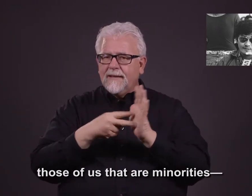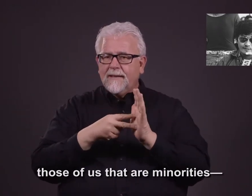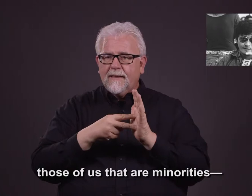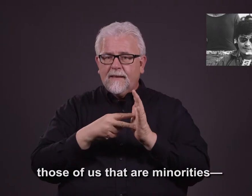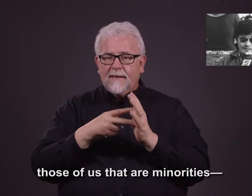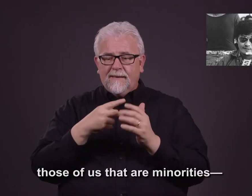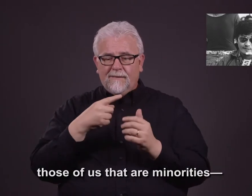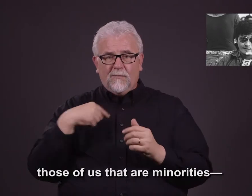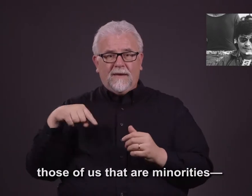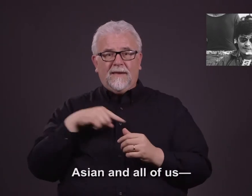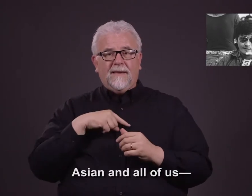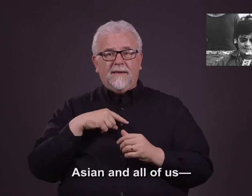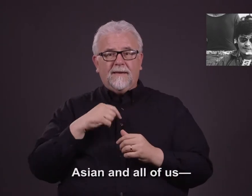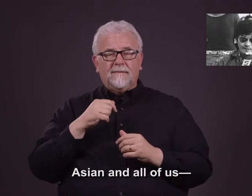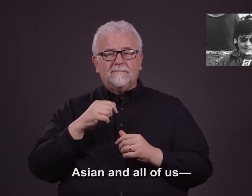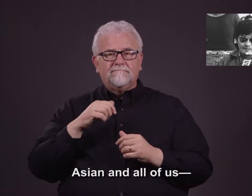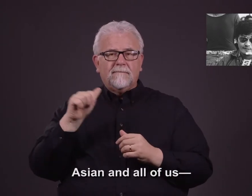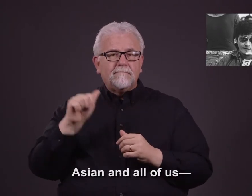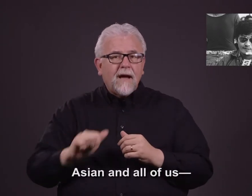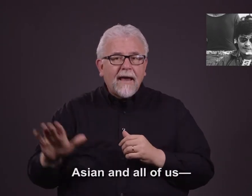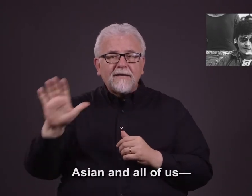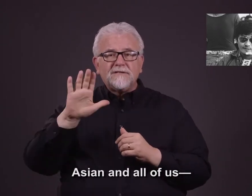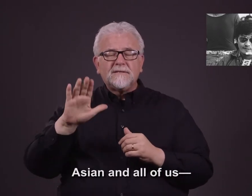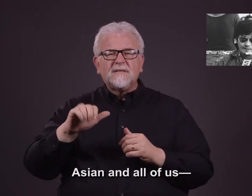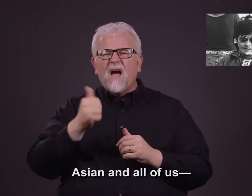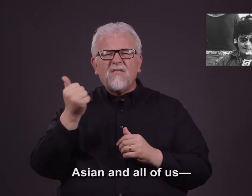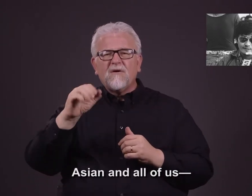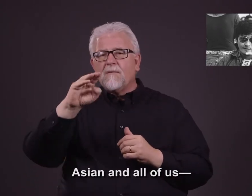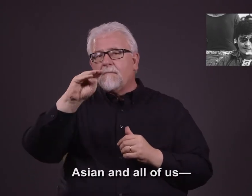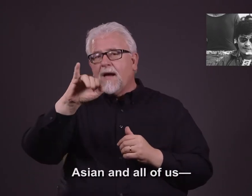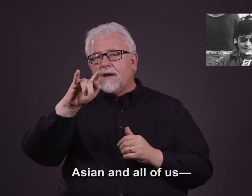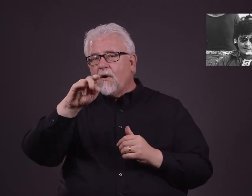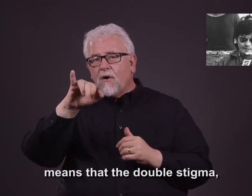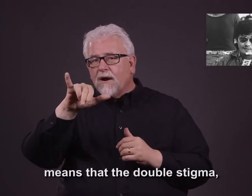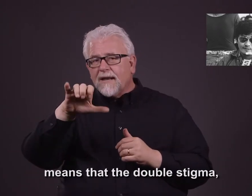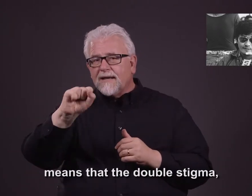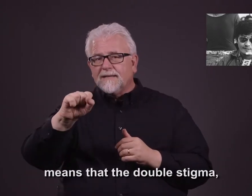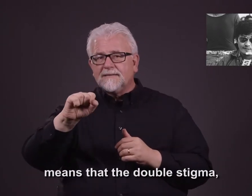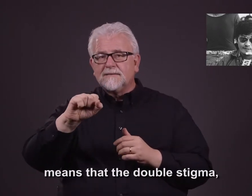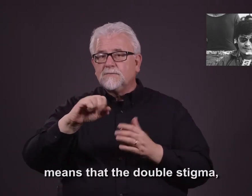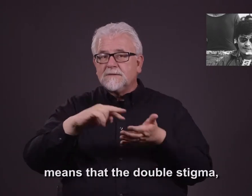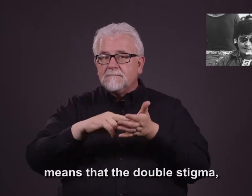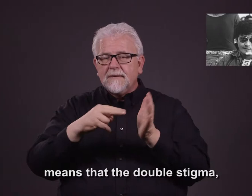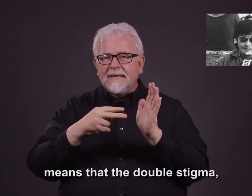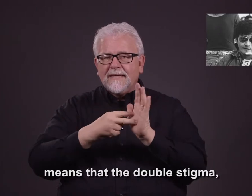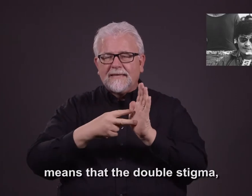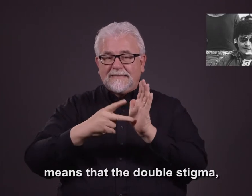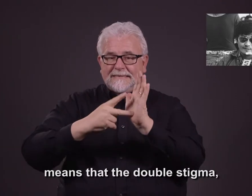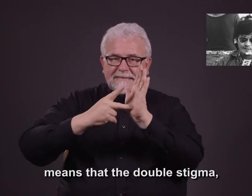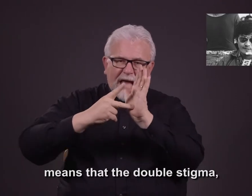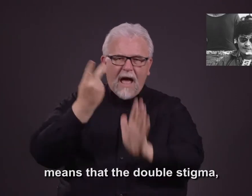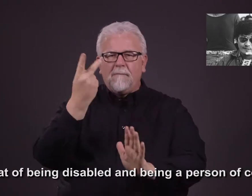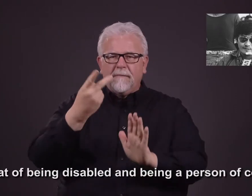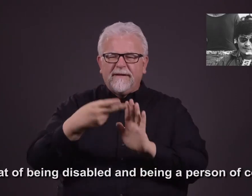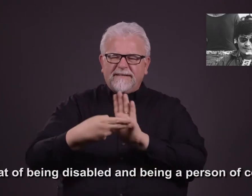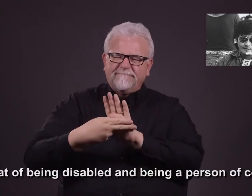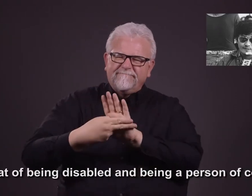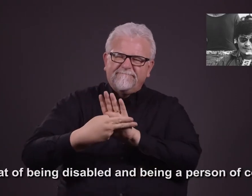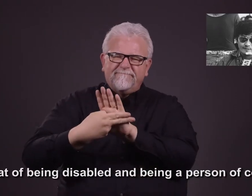minorities, Asians, and all of us, means that the double stigma of that of being